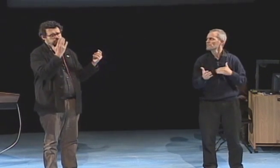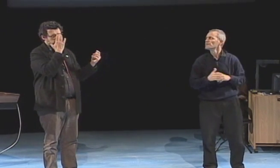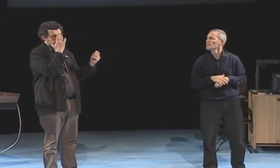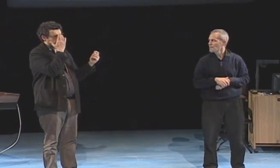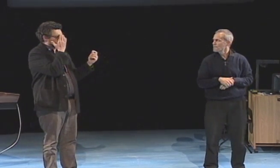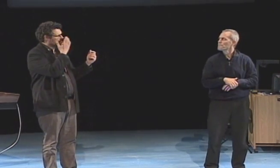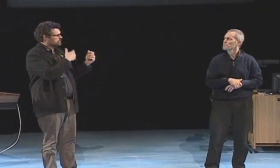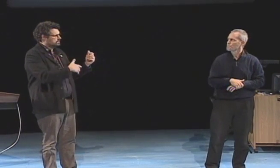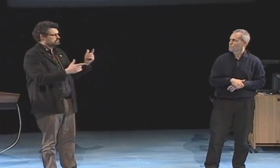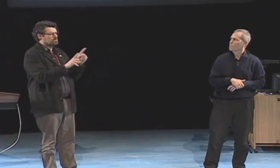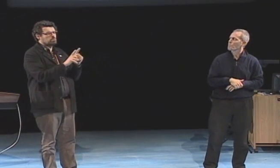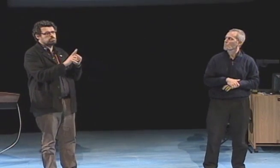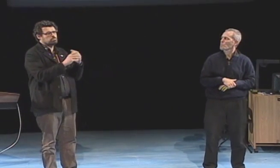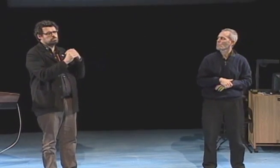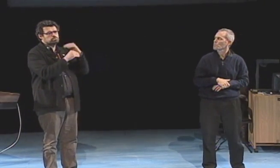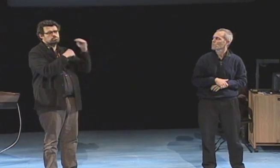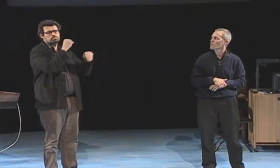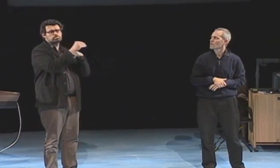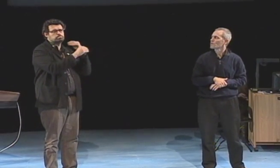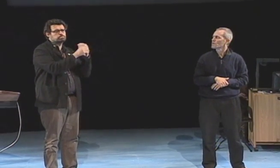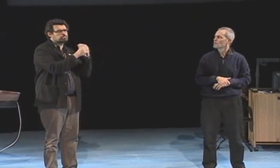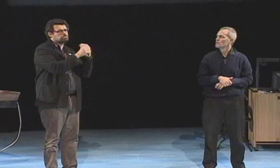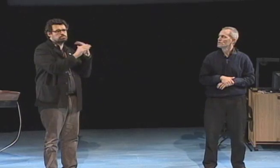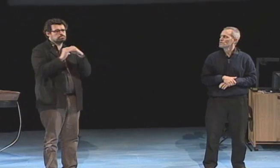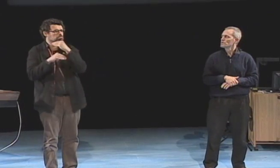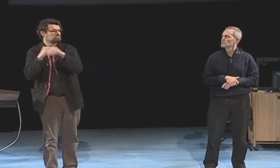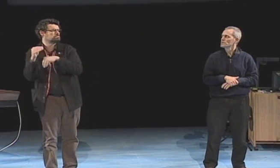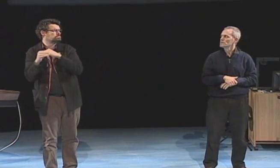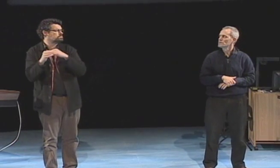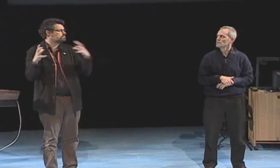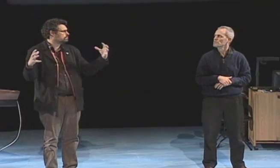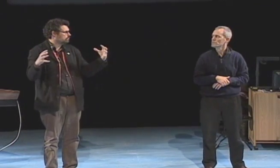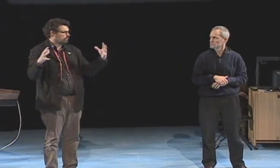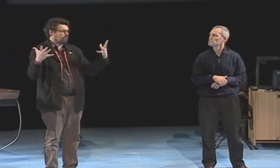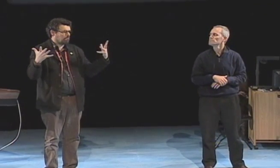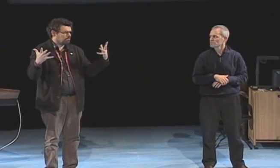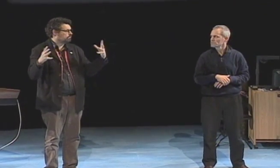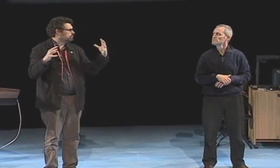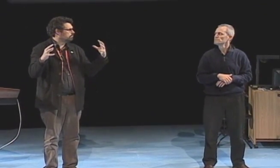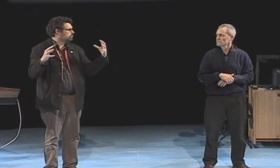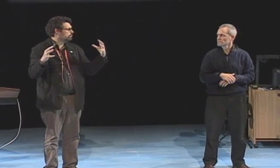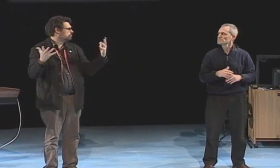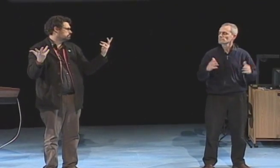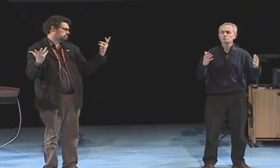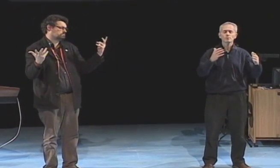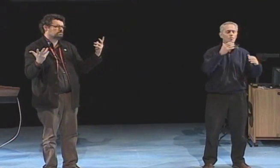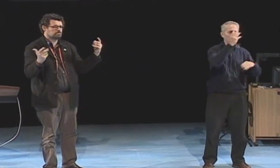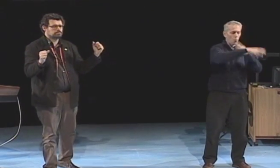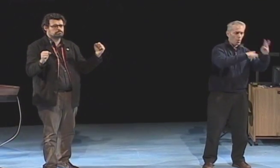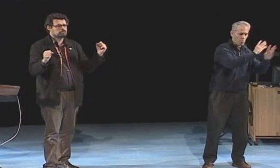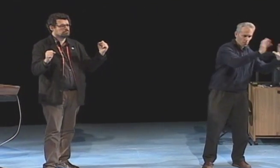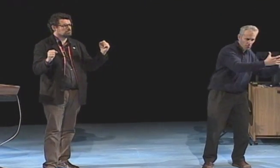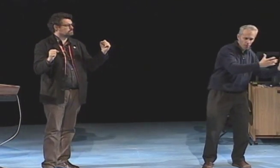ideas, two concepts,